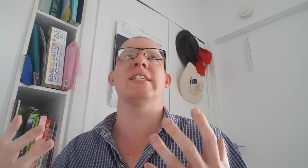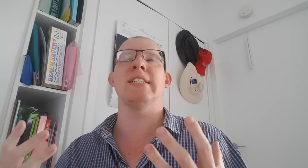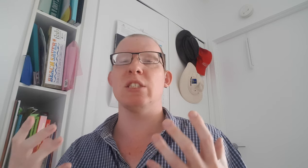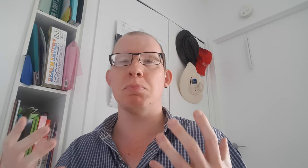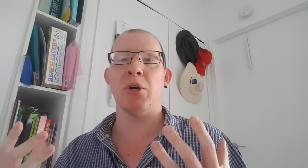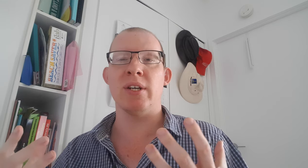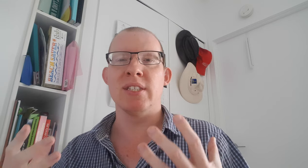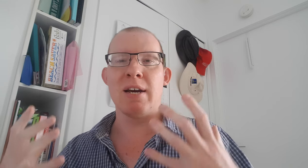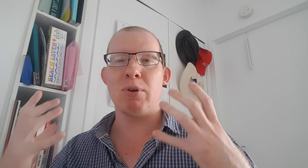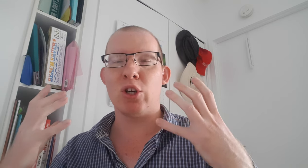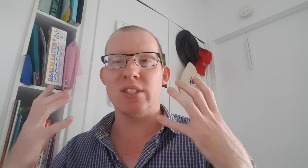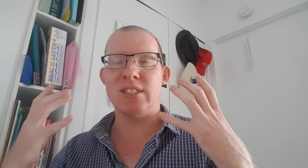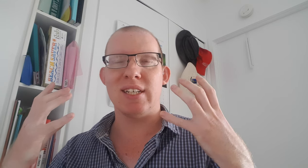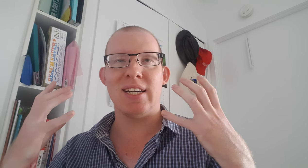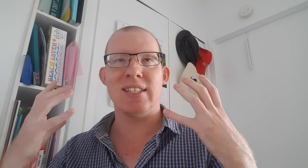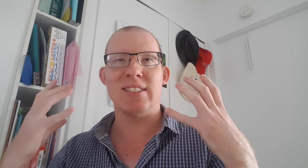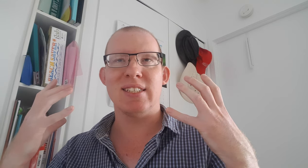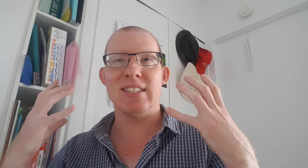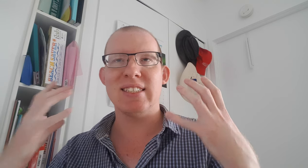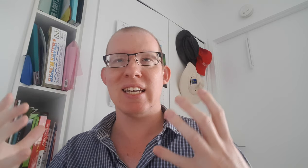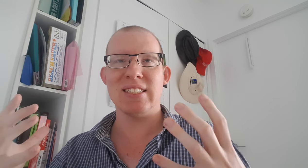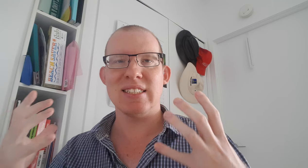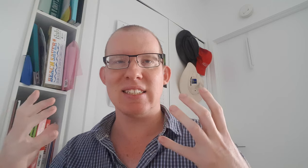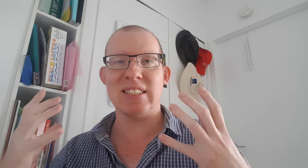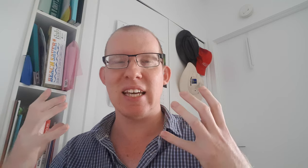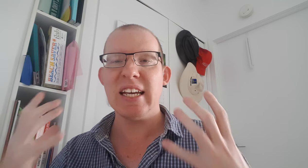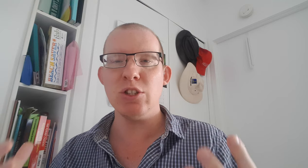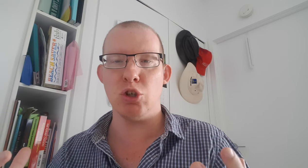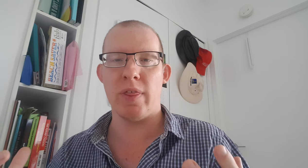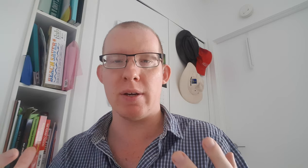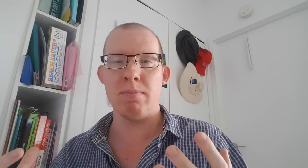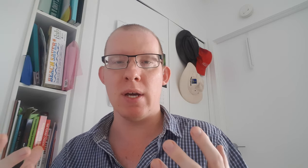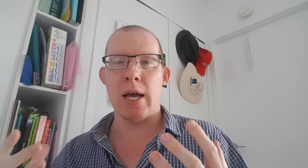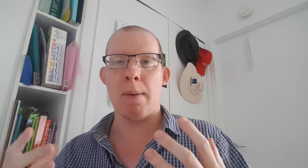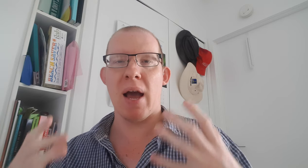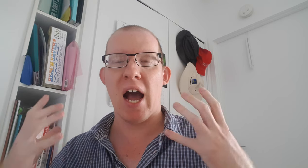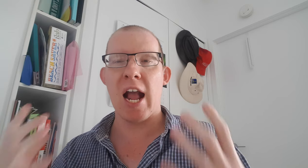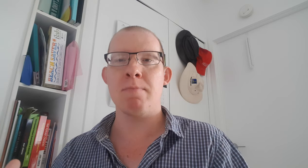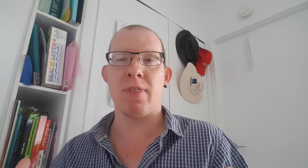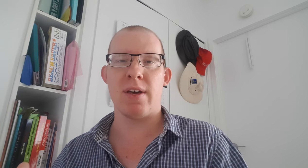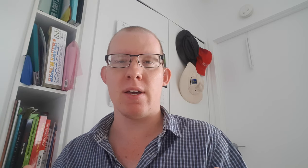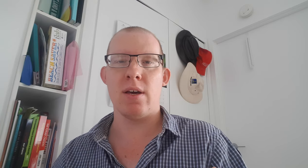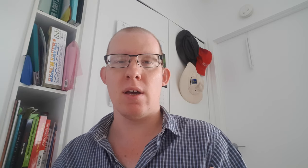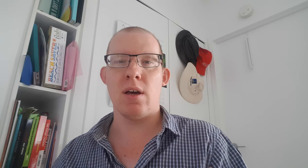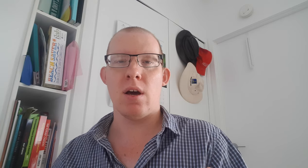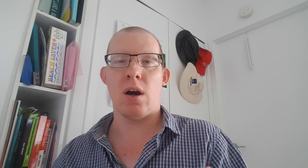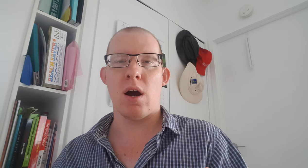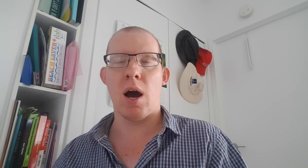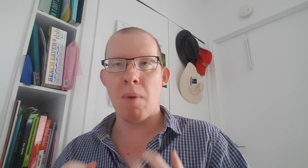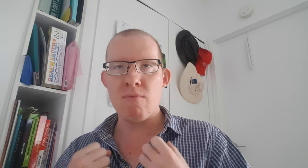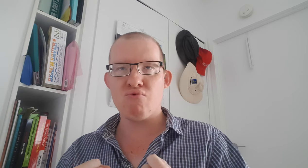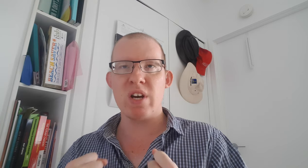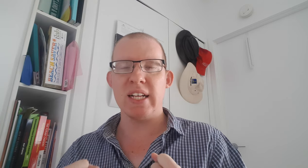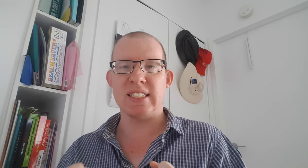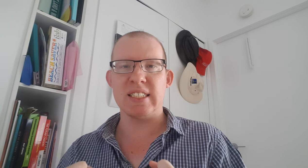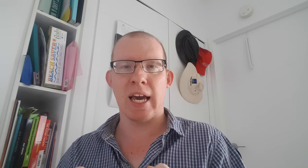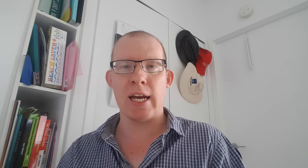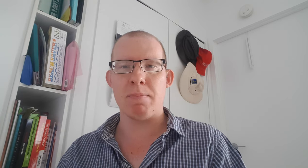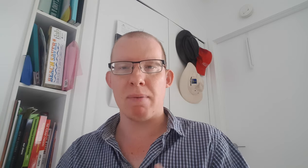experience because it's it doesn't teach them about empathy. I'm I'm really scared about